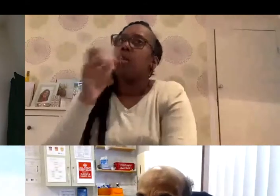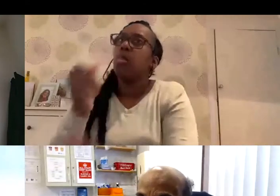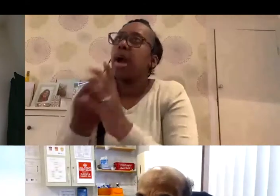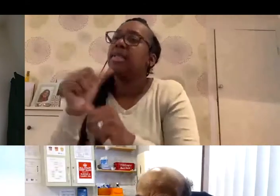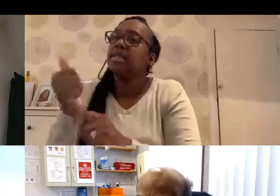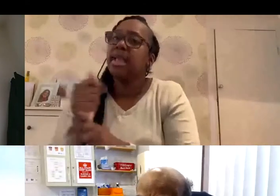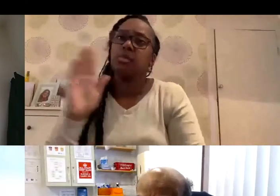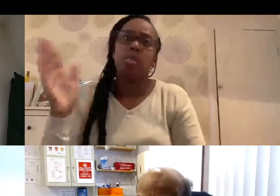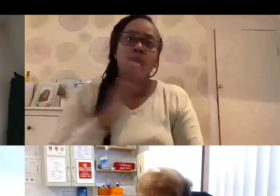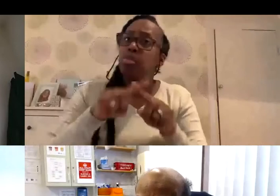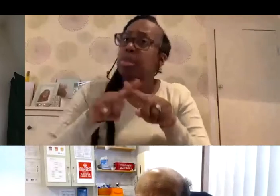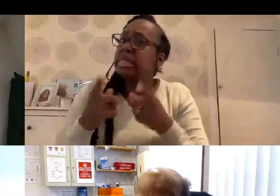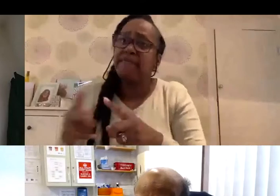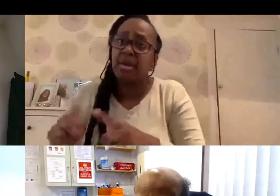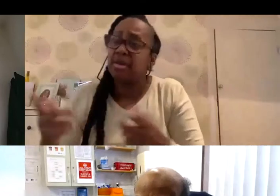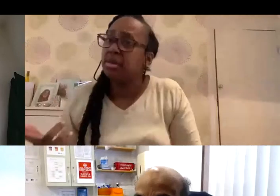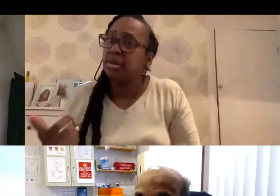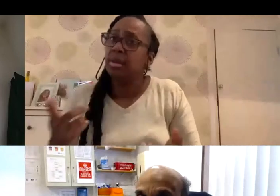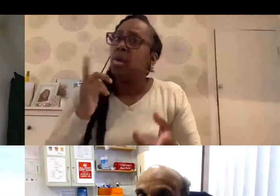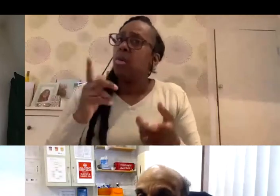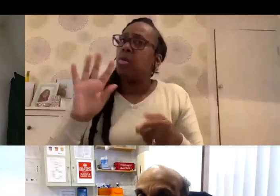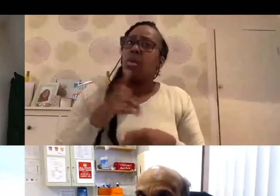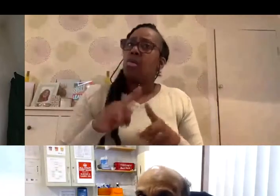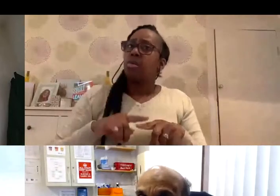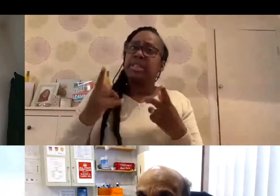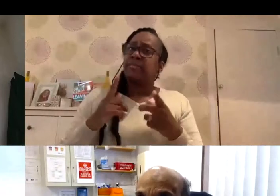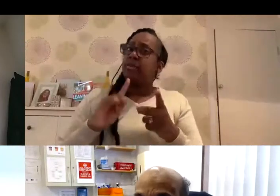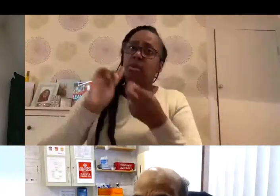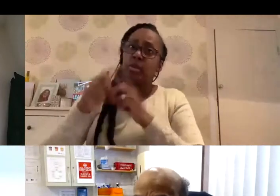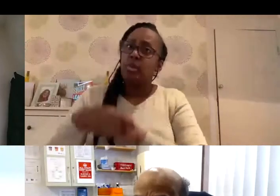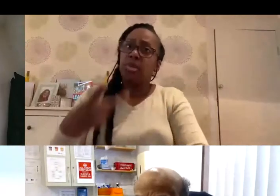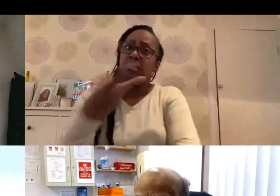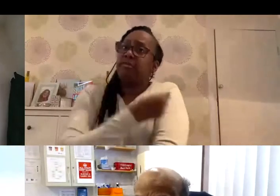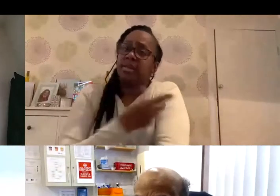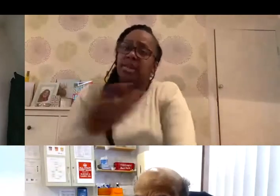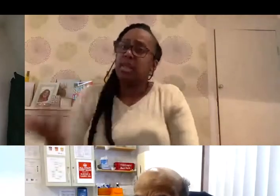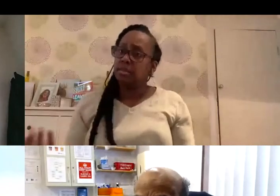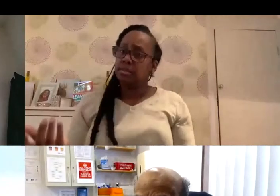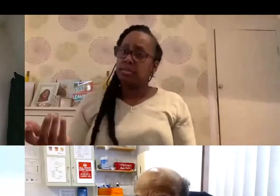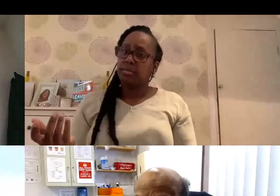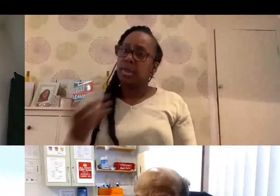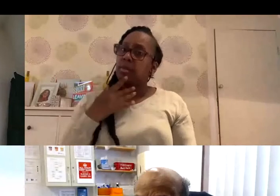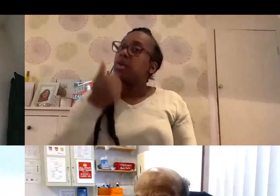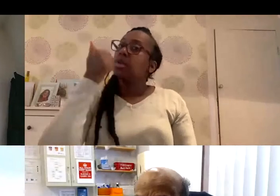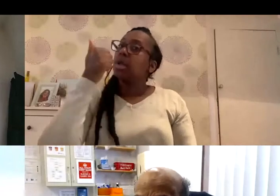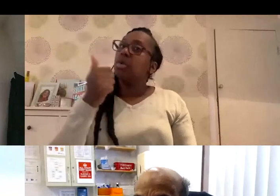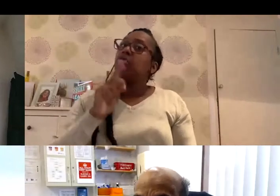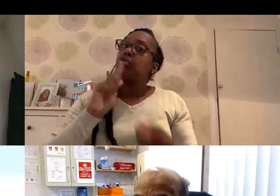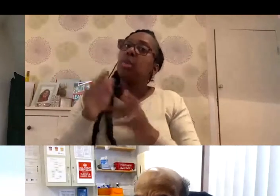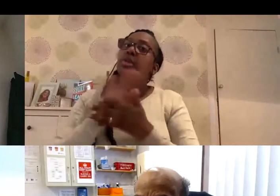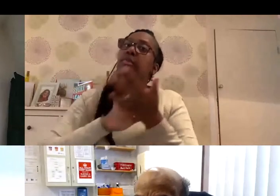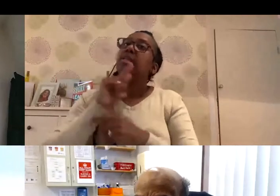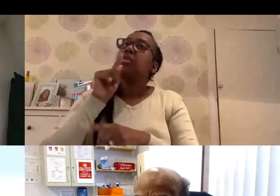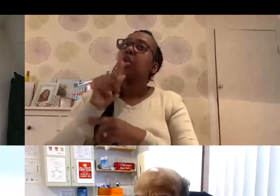different. So that means that we will all have slightly different reaction to the vaccine. But those are good reactions because it means that our